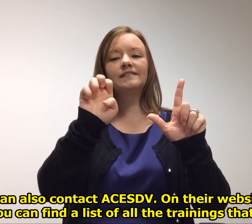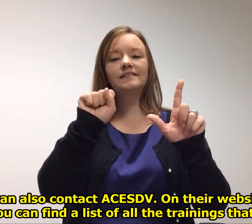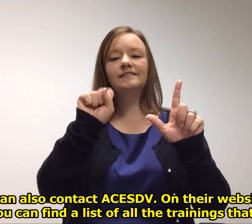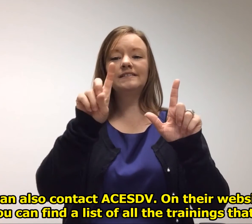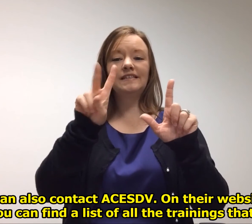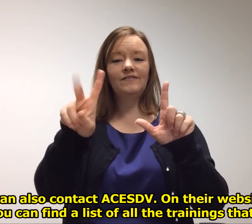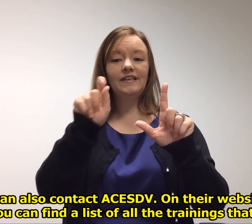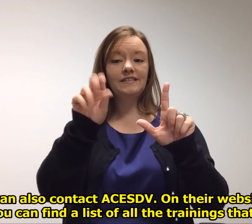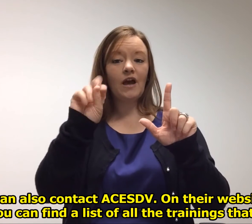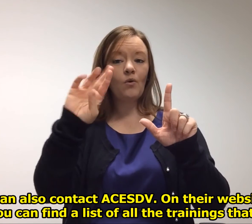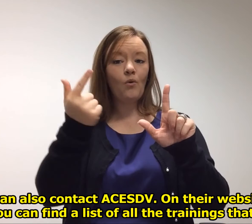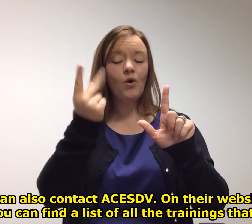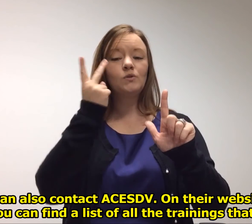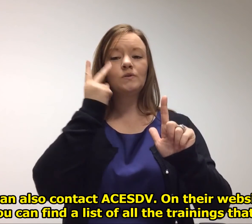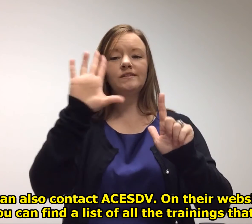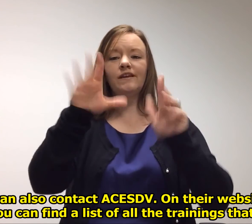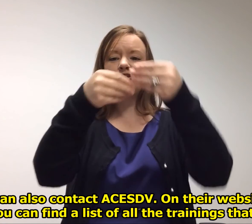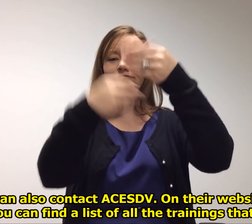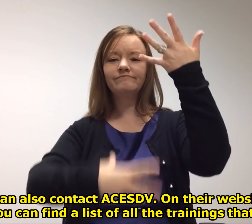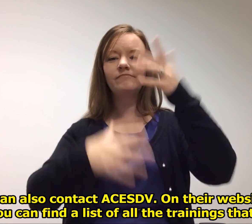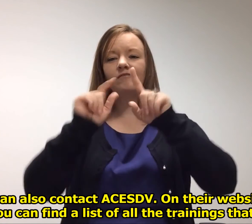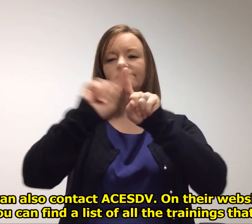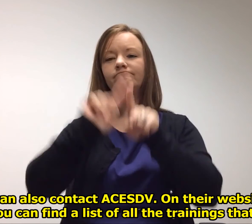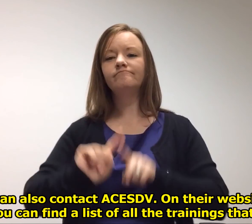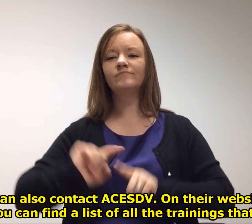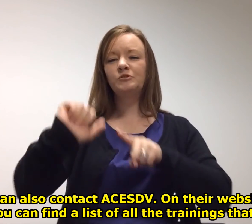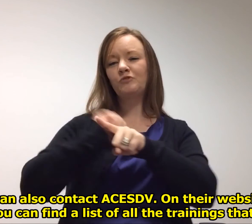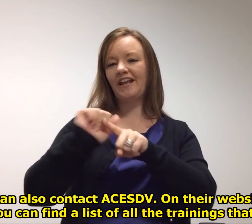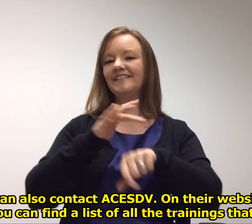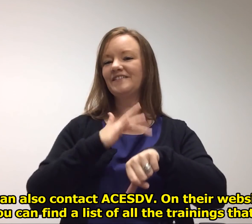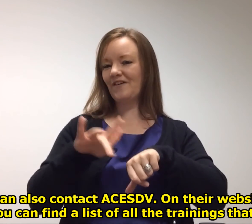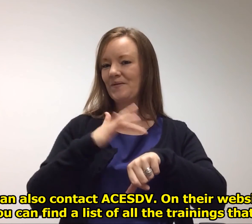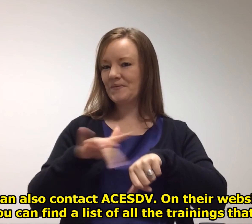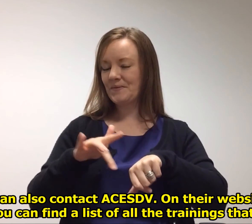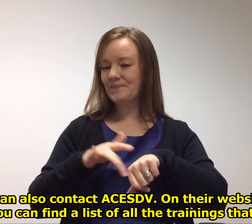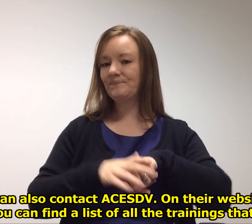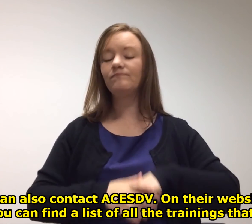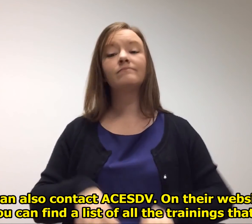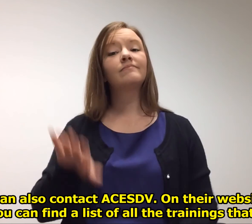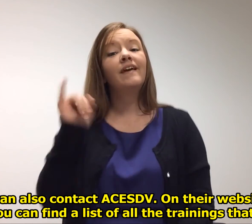On their website, acesdv.org, you can find a list of all of the trainings that they offer.